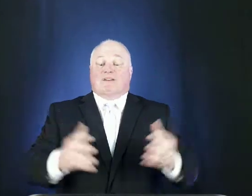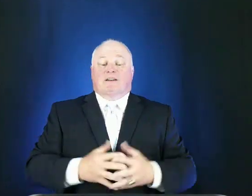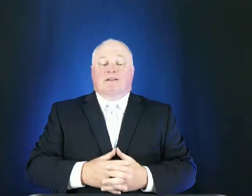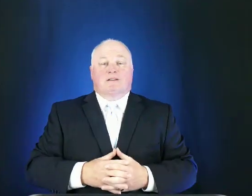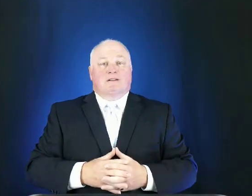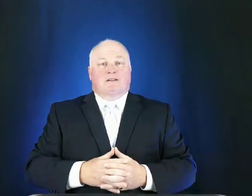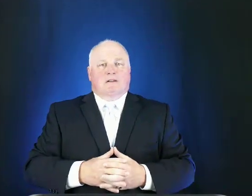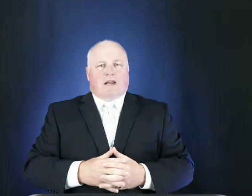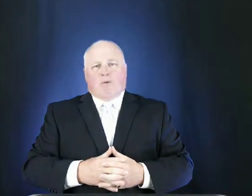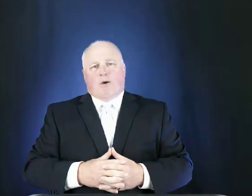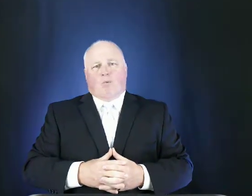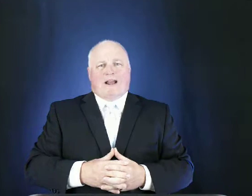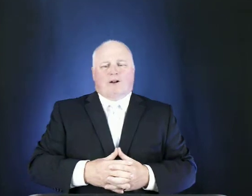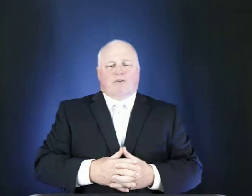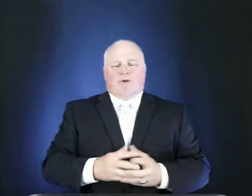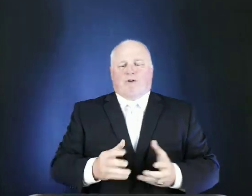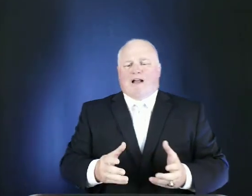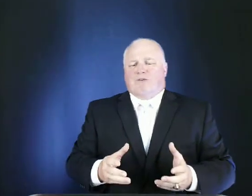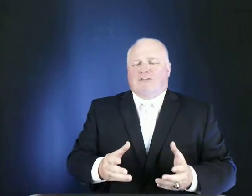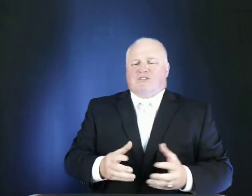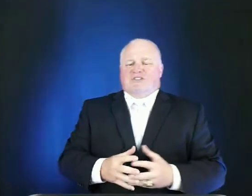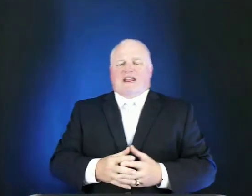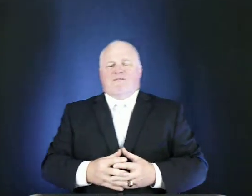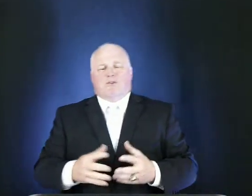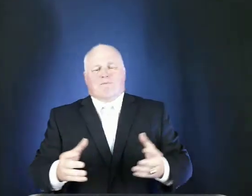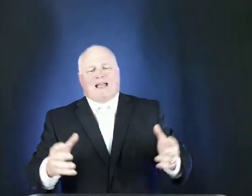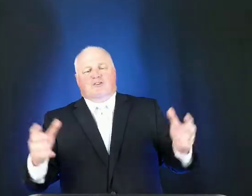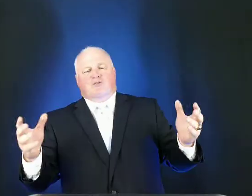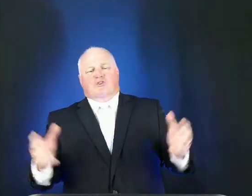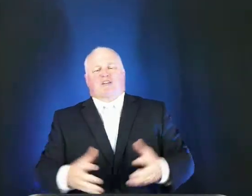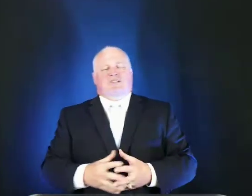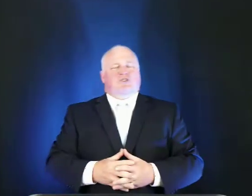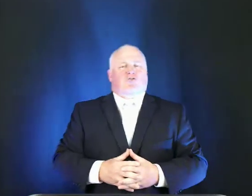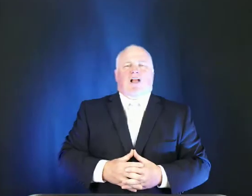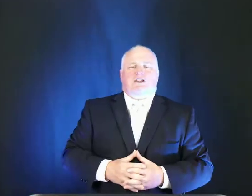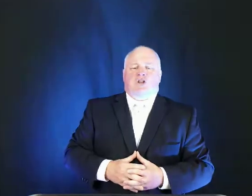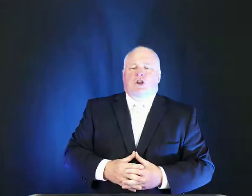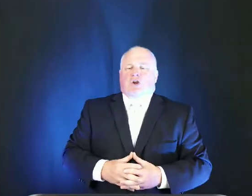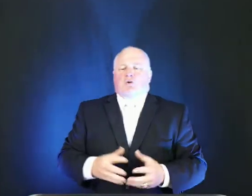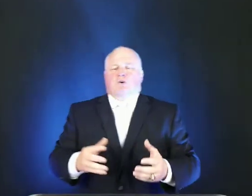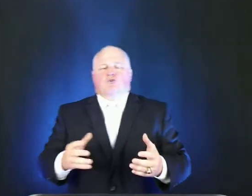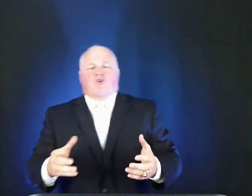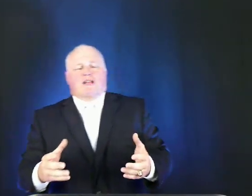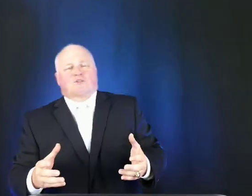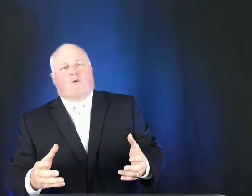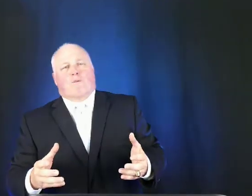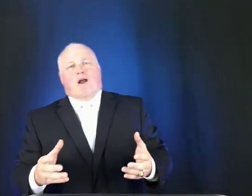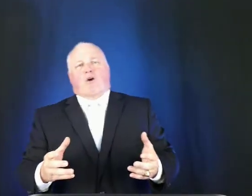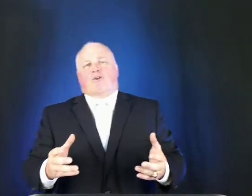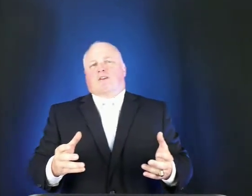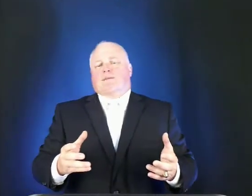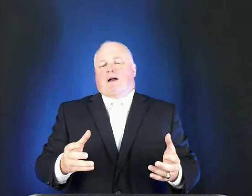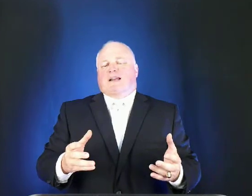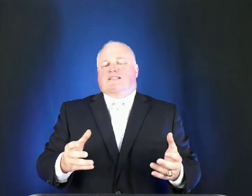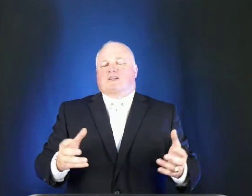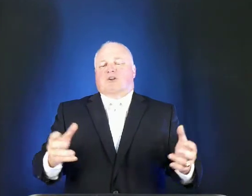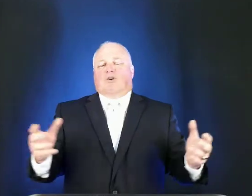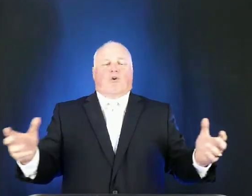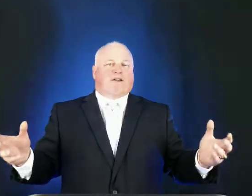and we are waiting on the arrival of the savior the master jesus christ who will transform our earthly bodies into glorious